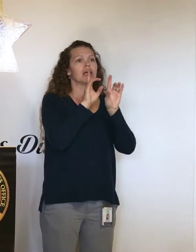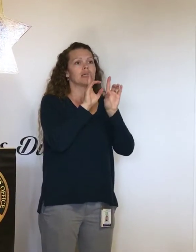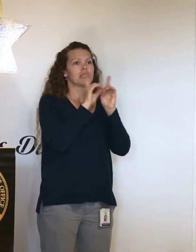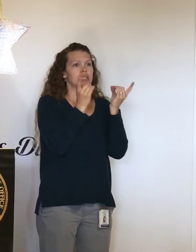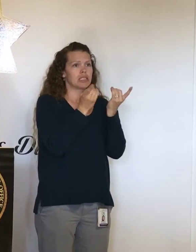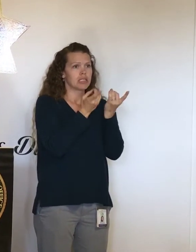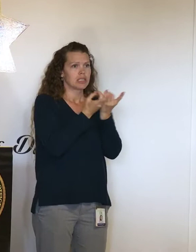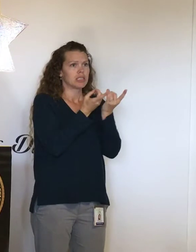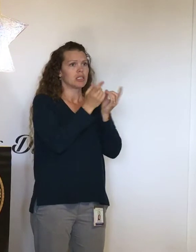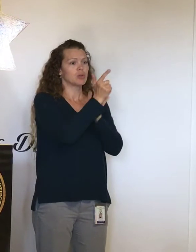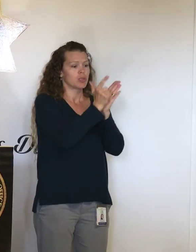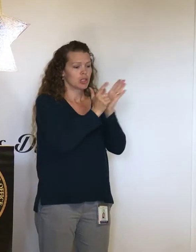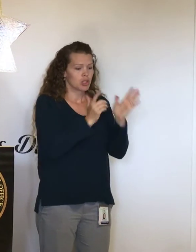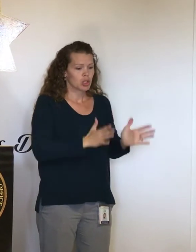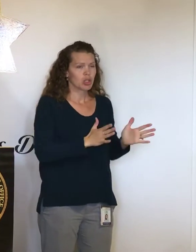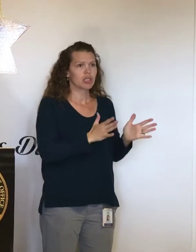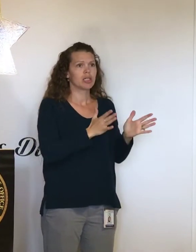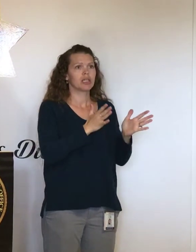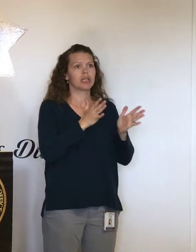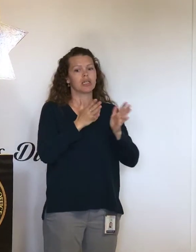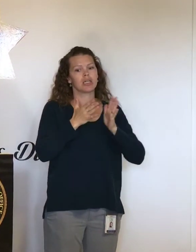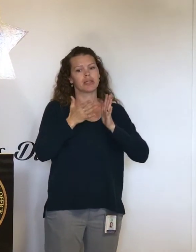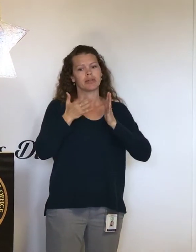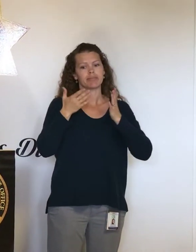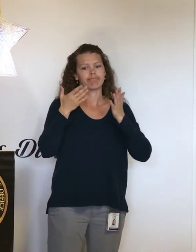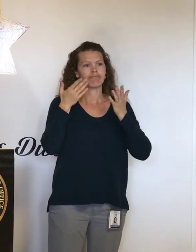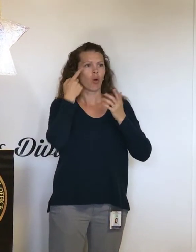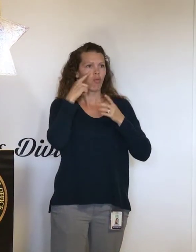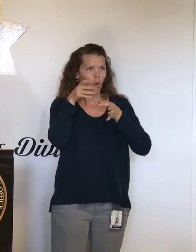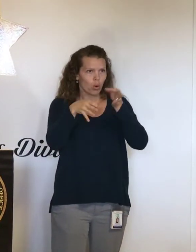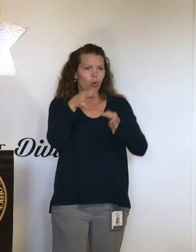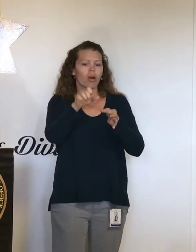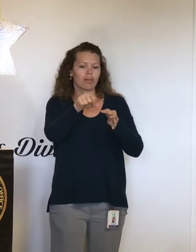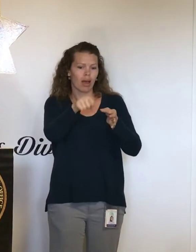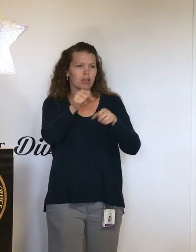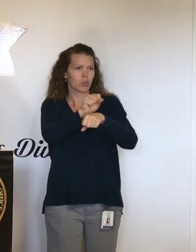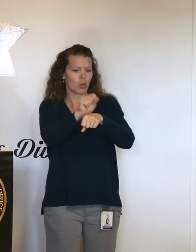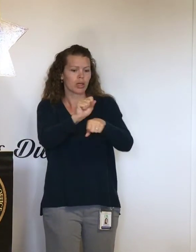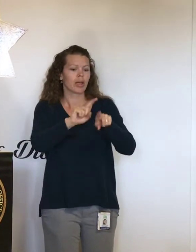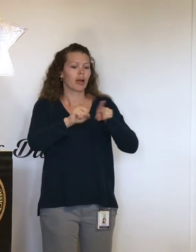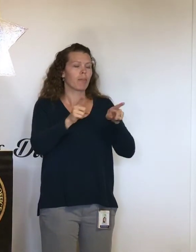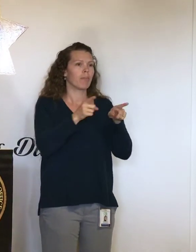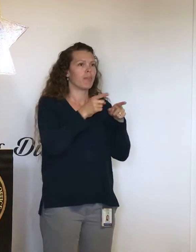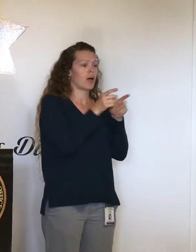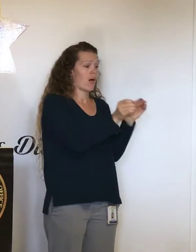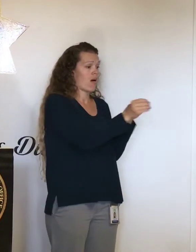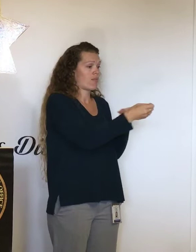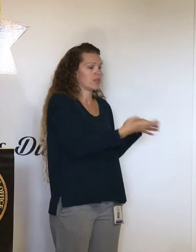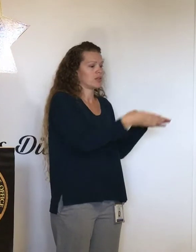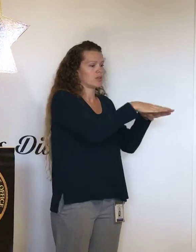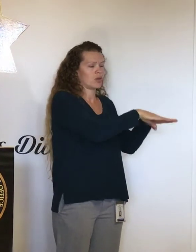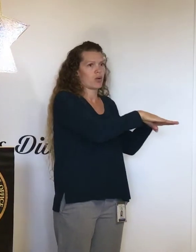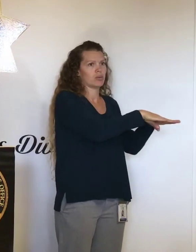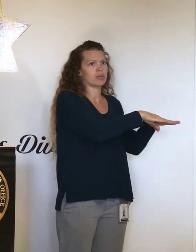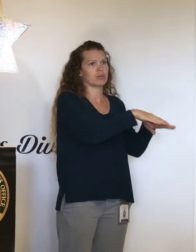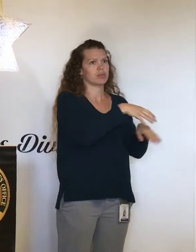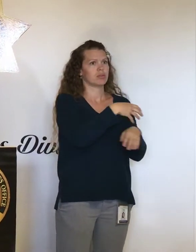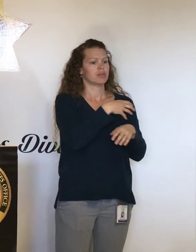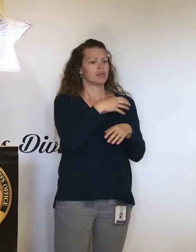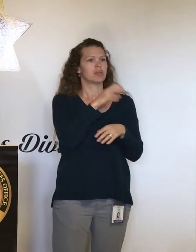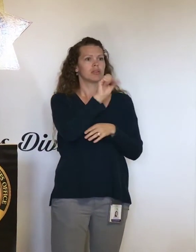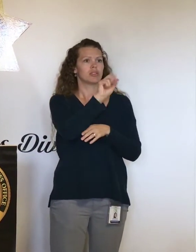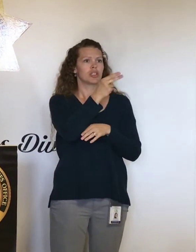court, but the district attorney's offices are closed to the public's on the court's floor. And sheriff patrol remains fully staffed and stable,